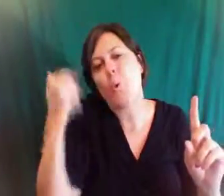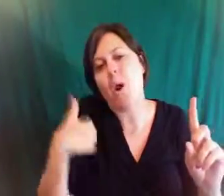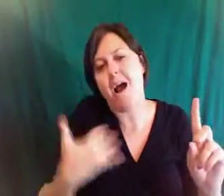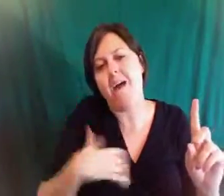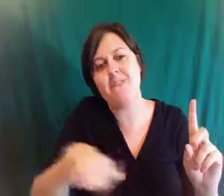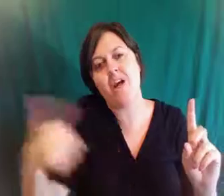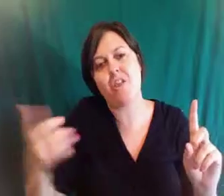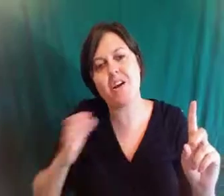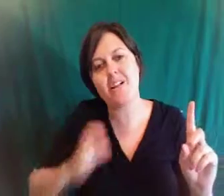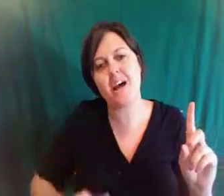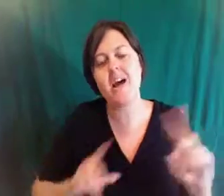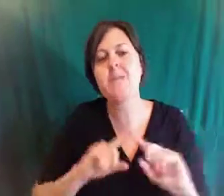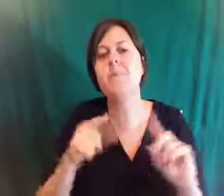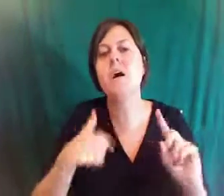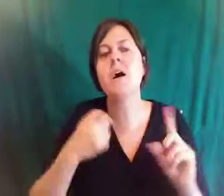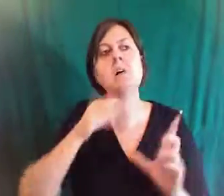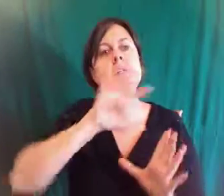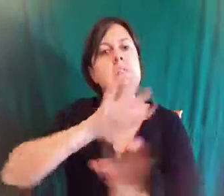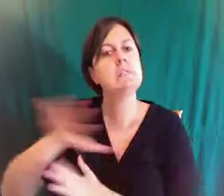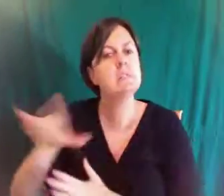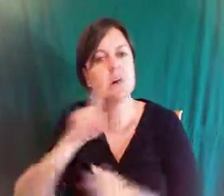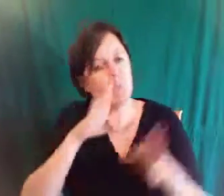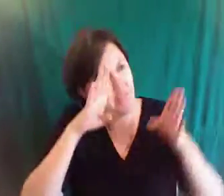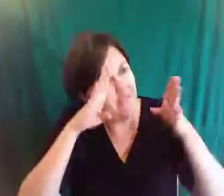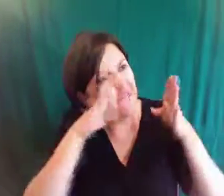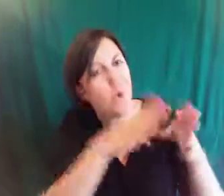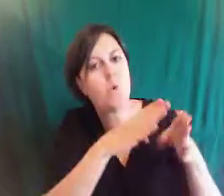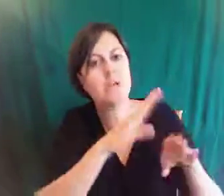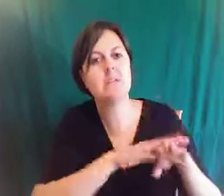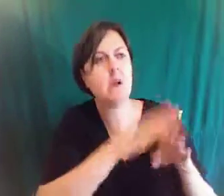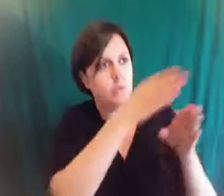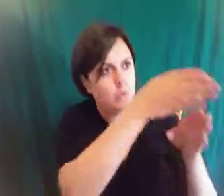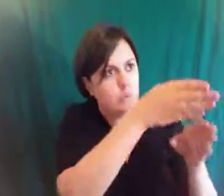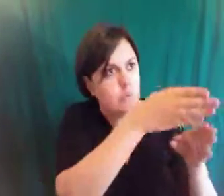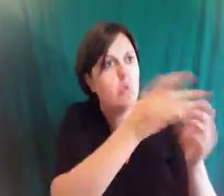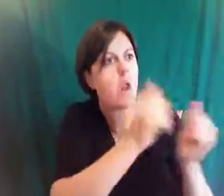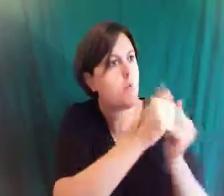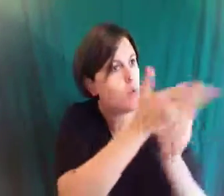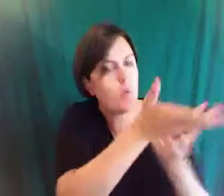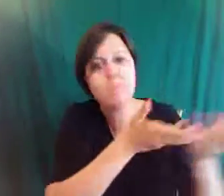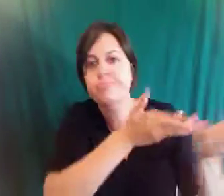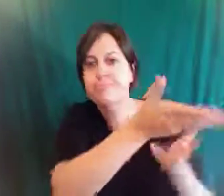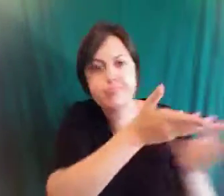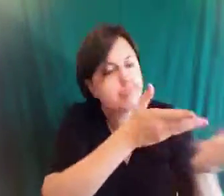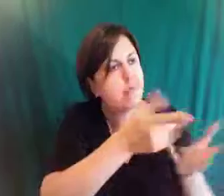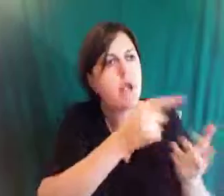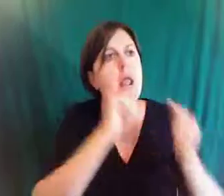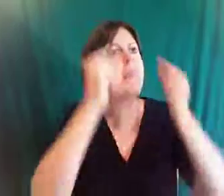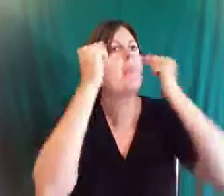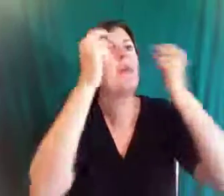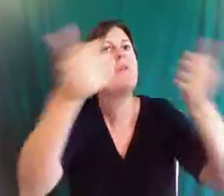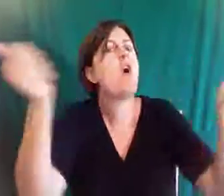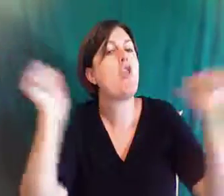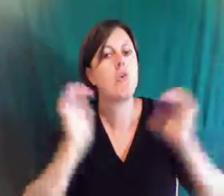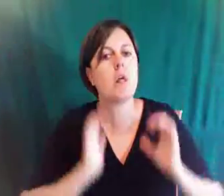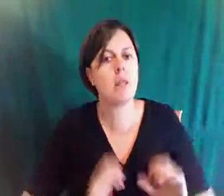mention them i stay very focused on each one when i'm with them right so